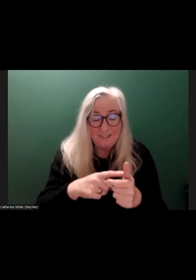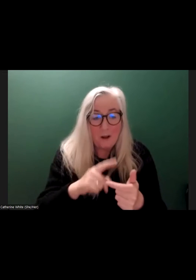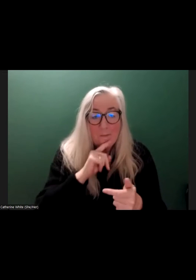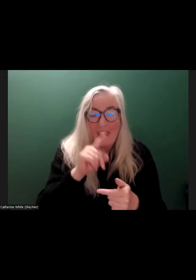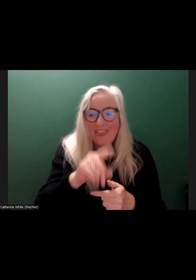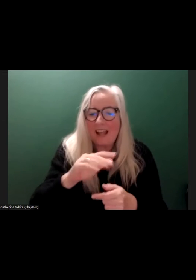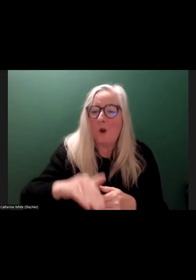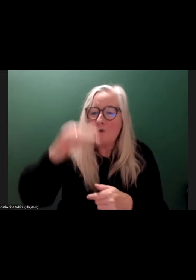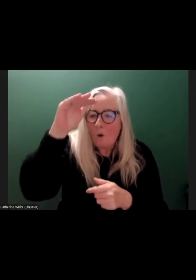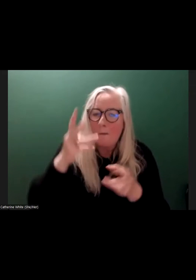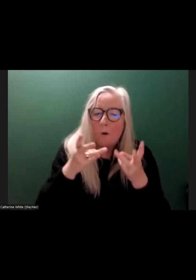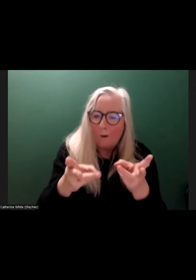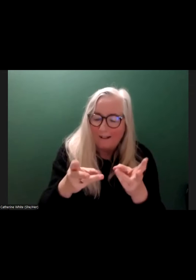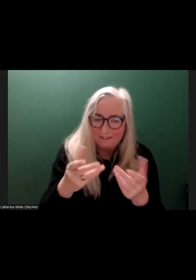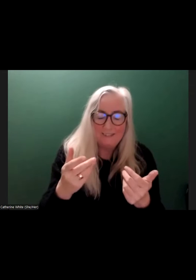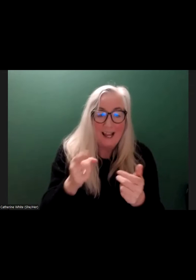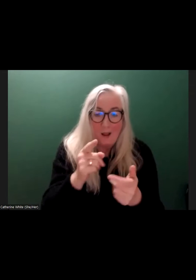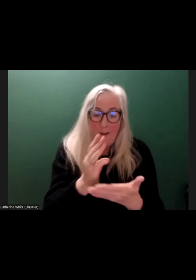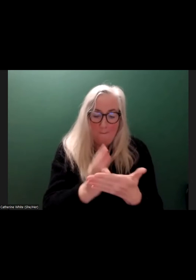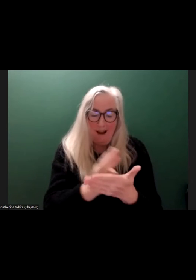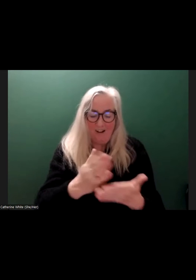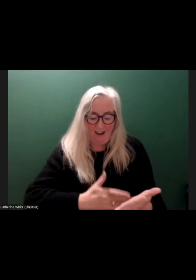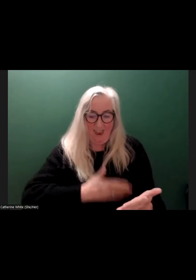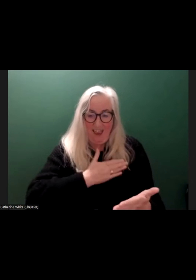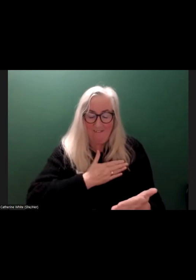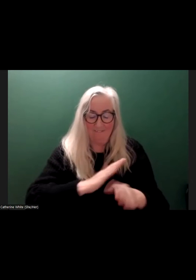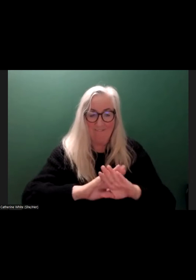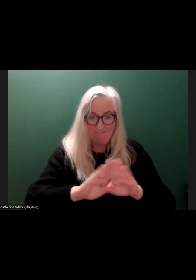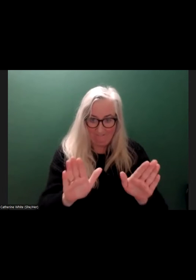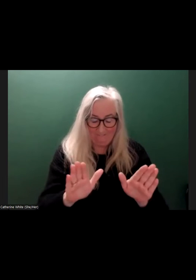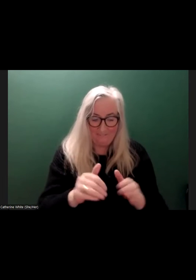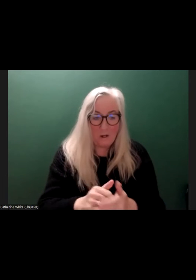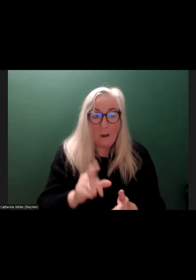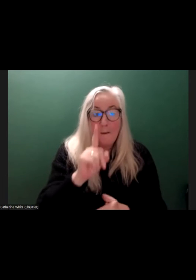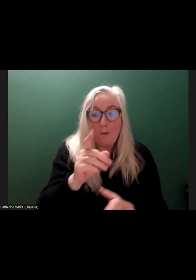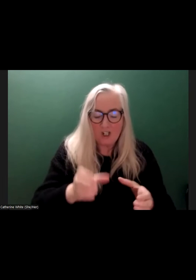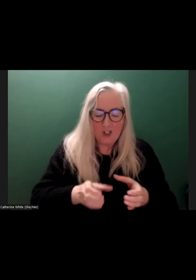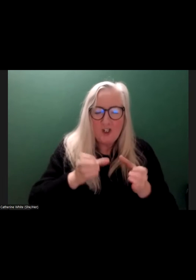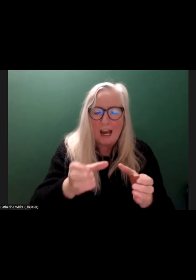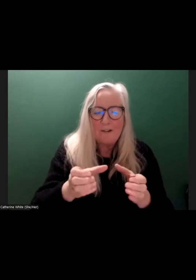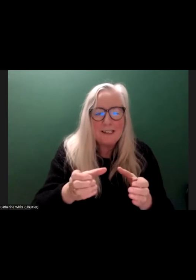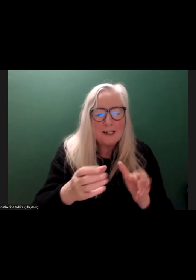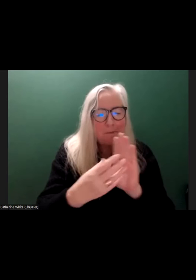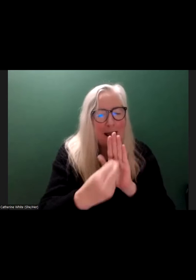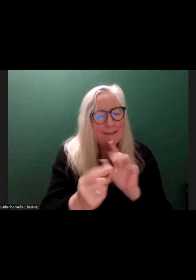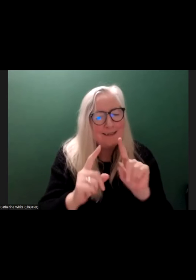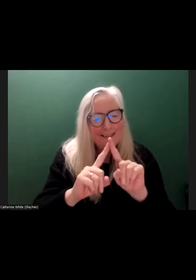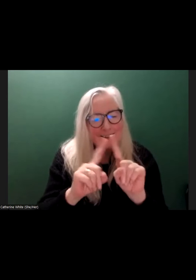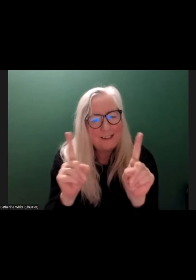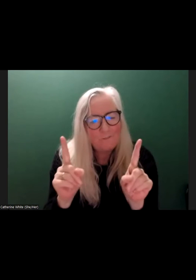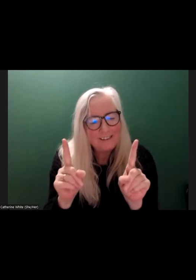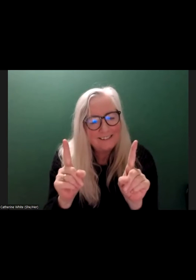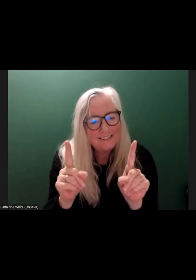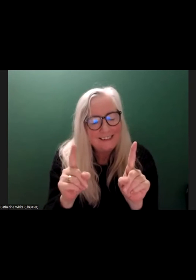grown up way of thinking of it. That's just part of the life course. But the charity model is different. The charity model situates